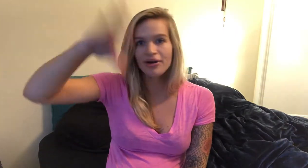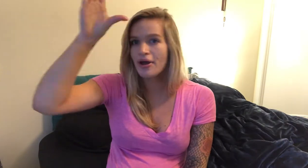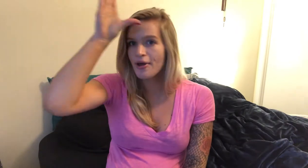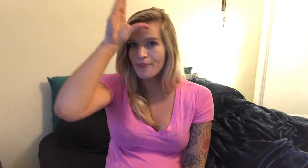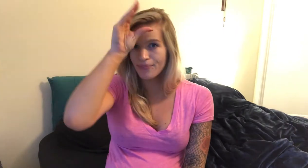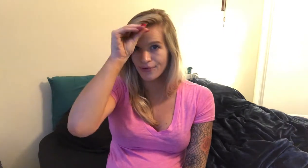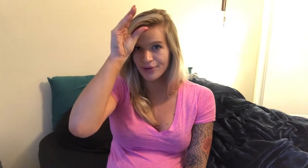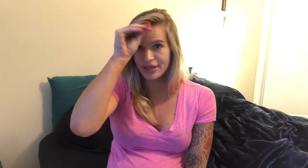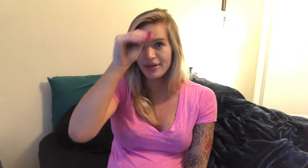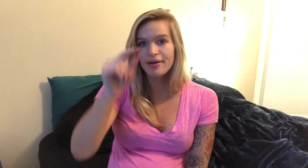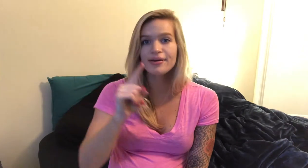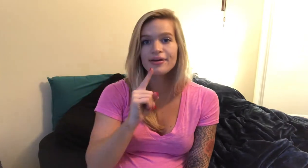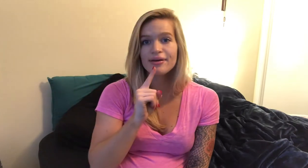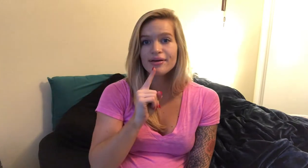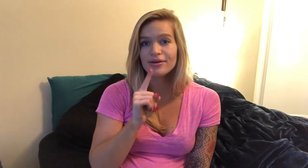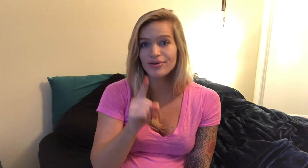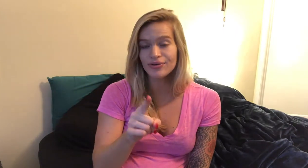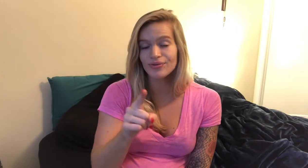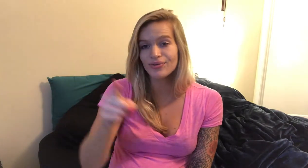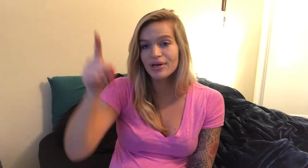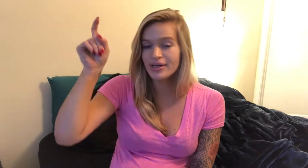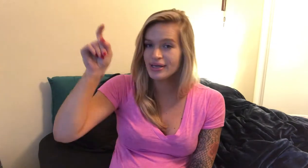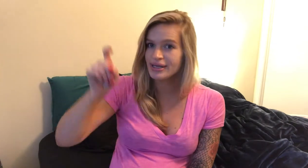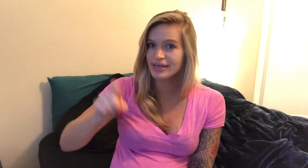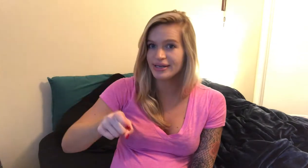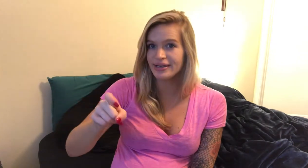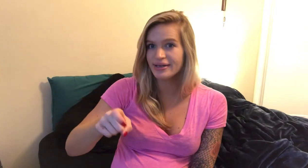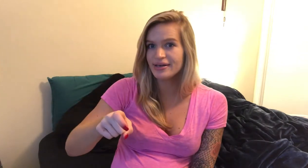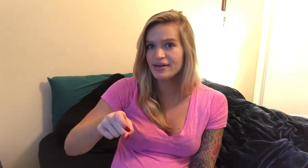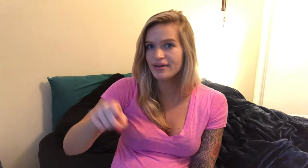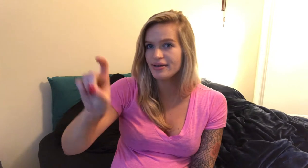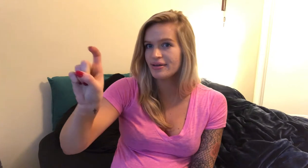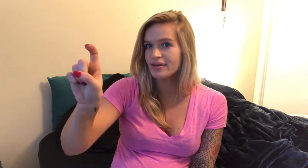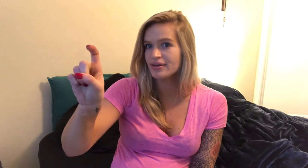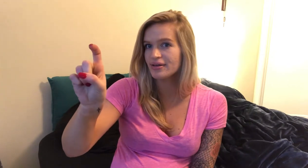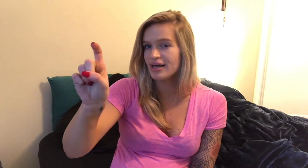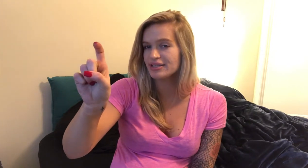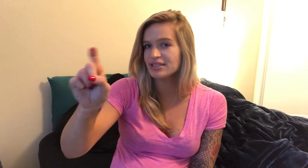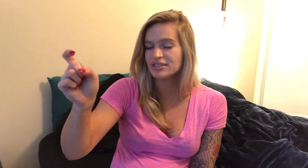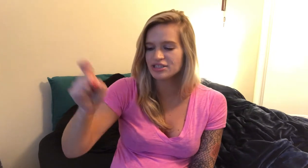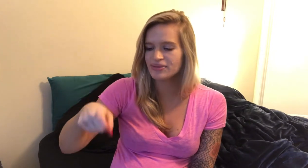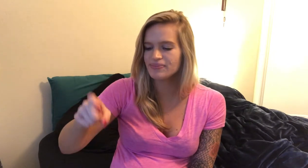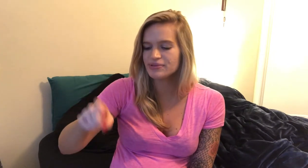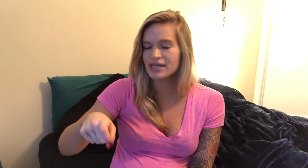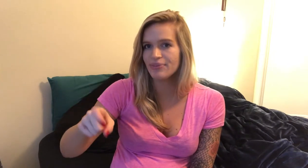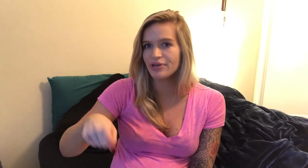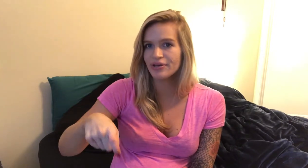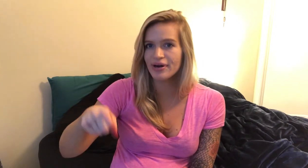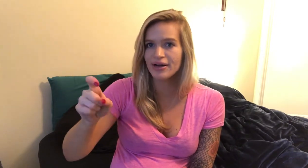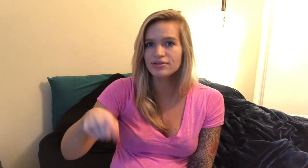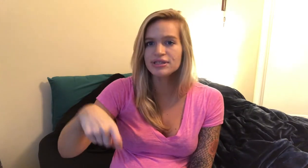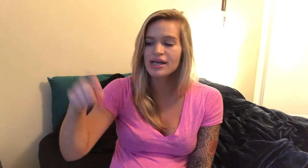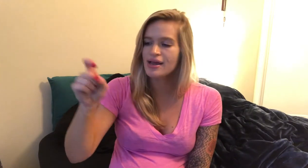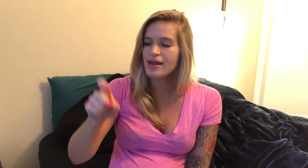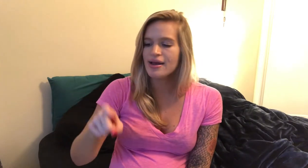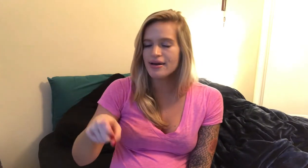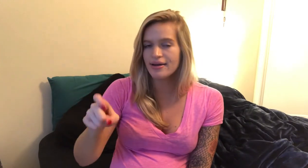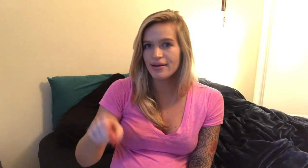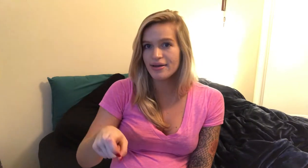boy you need x handshape tap in the ground need